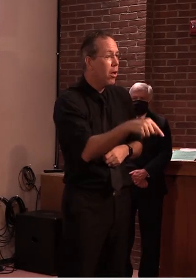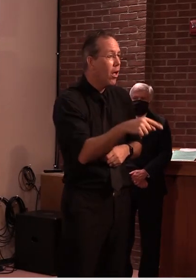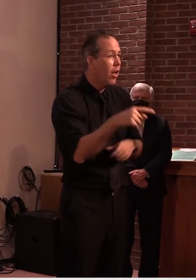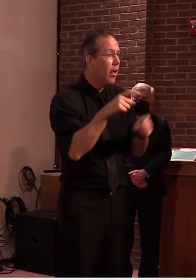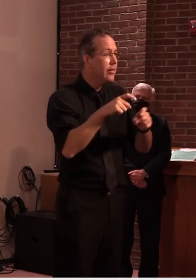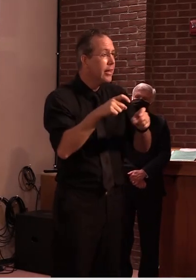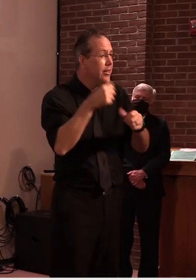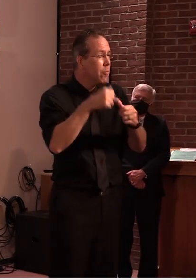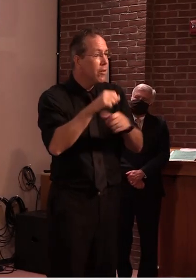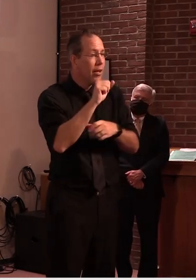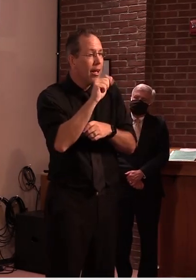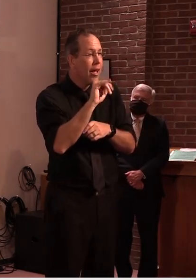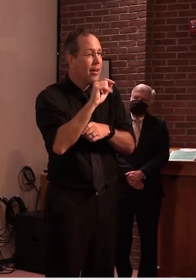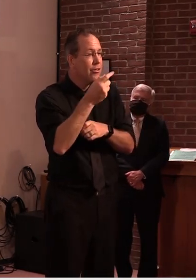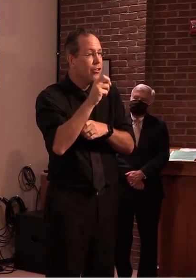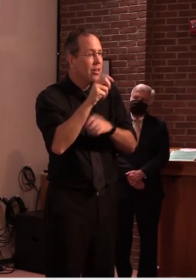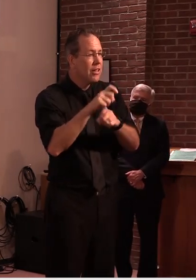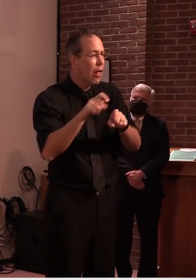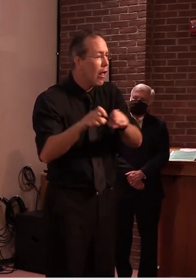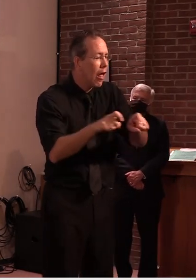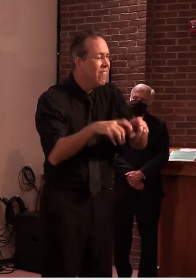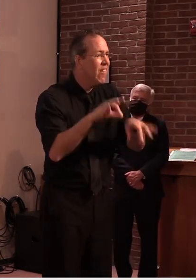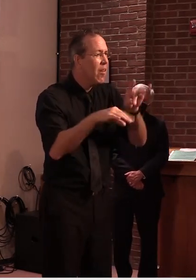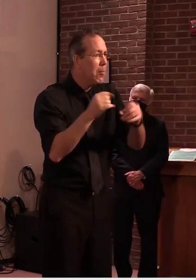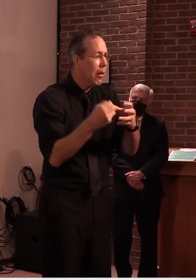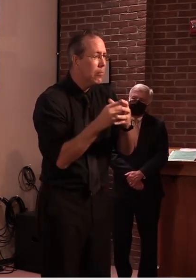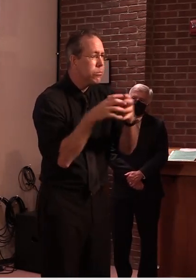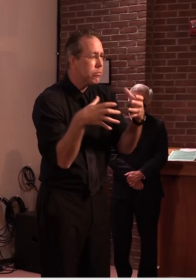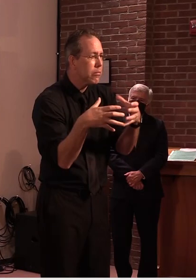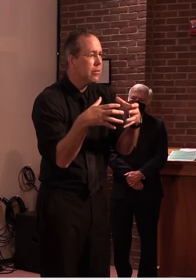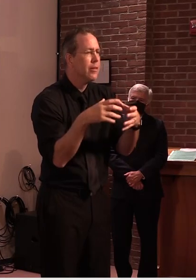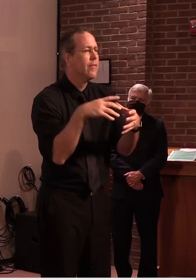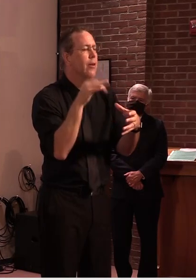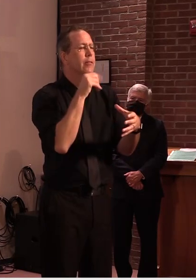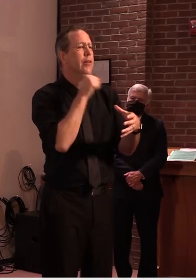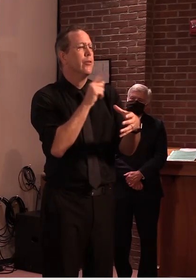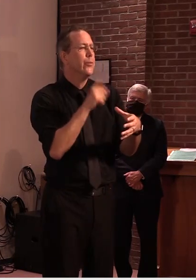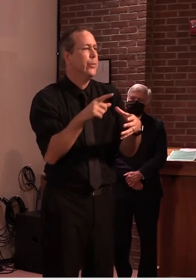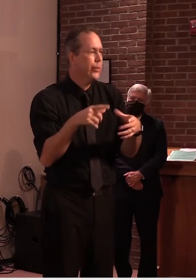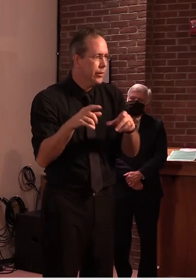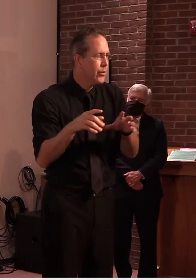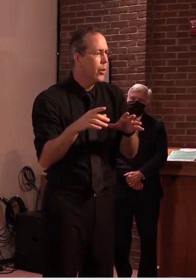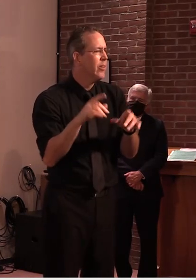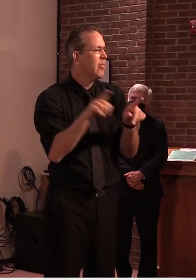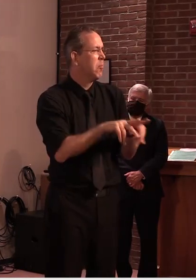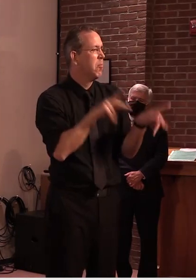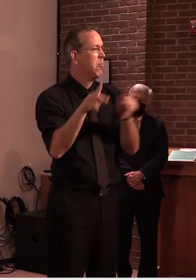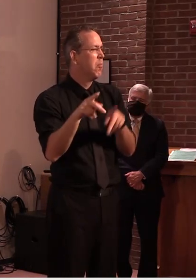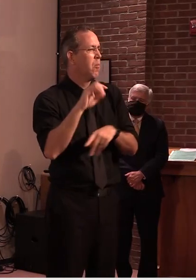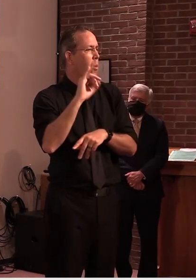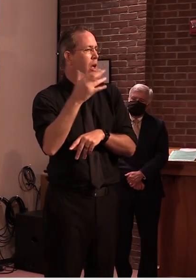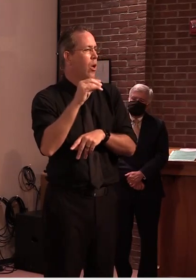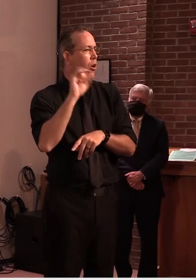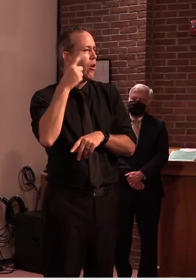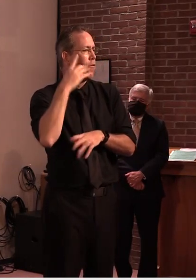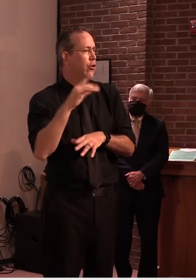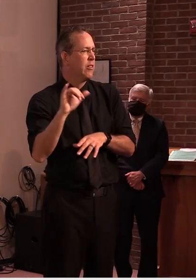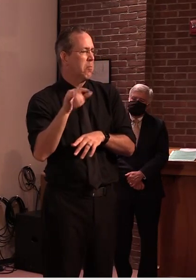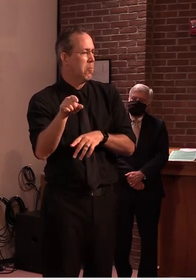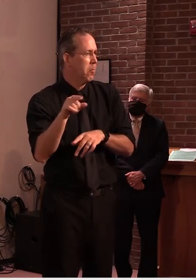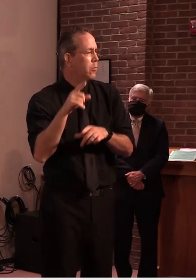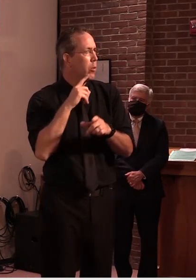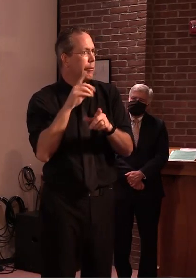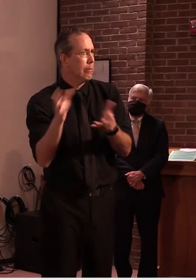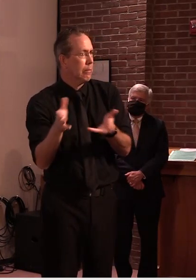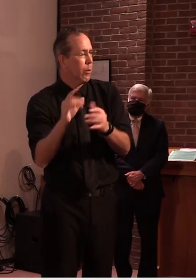on the results and why that happened but but again my uh my staff uh has uh has uh